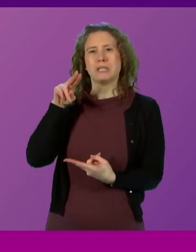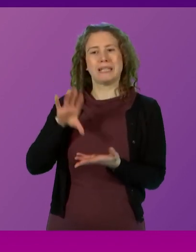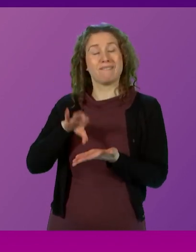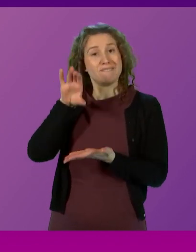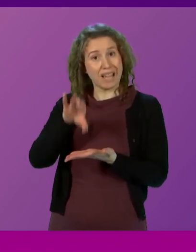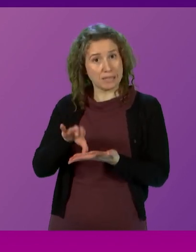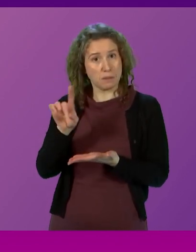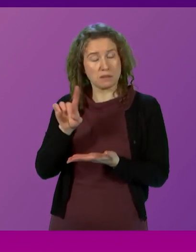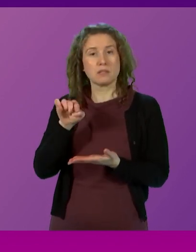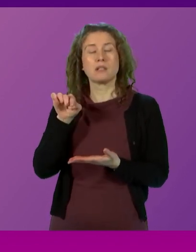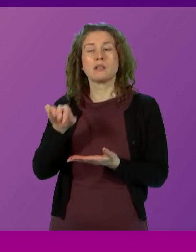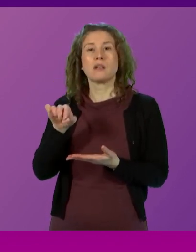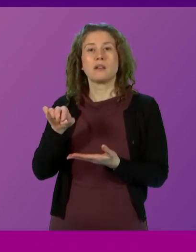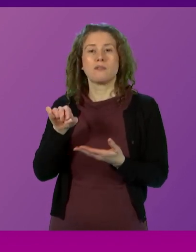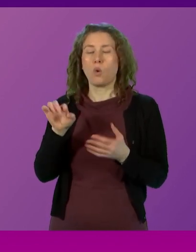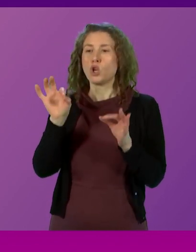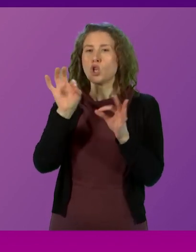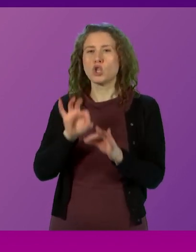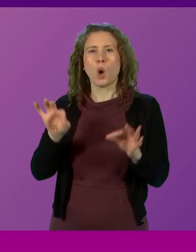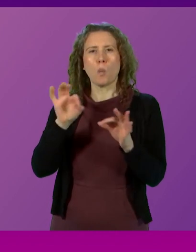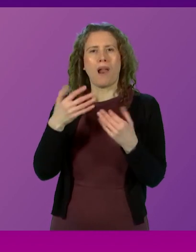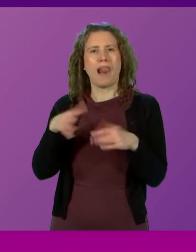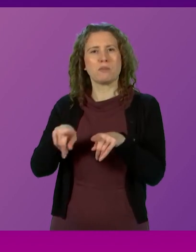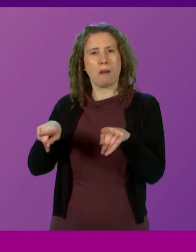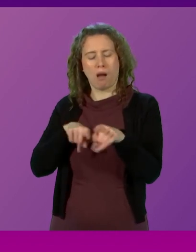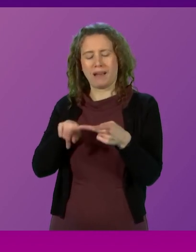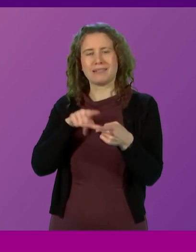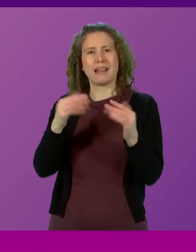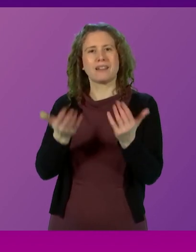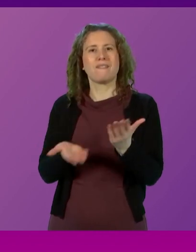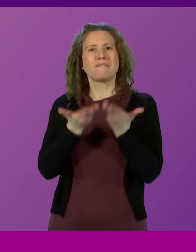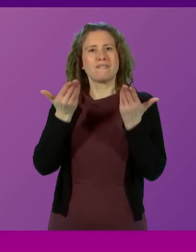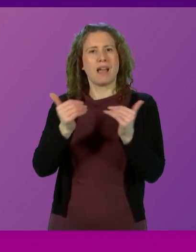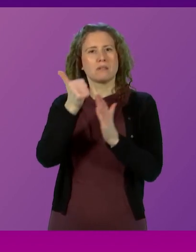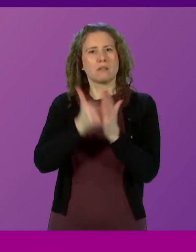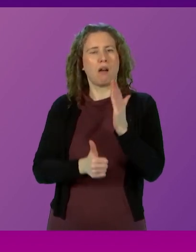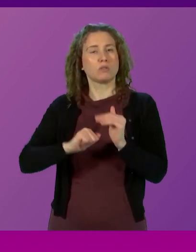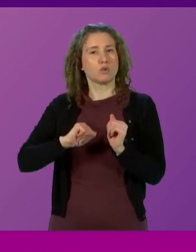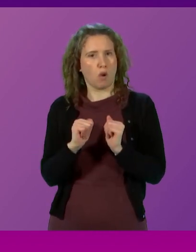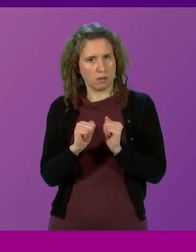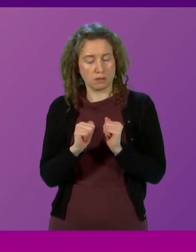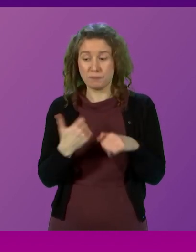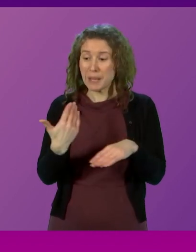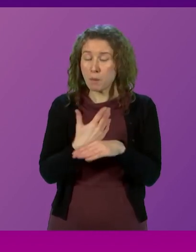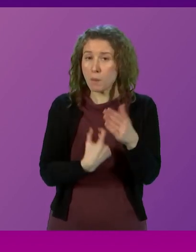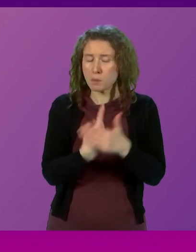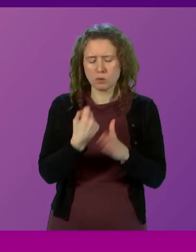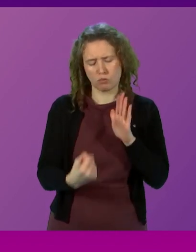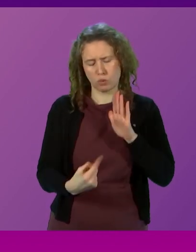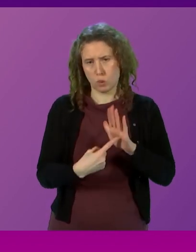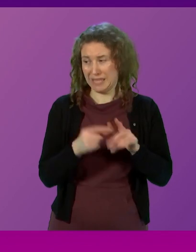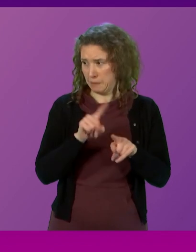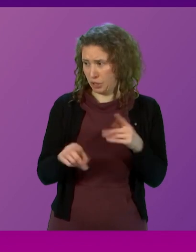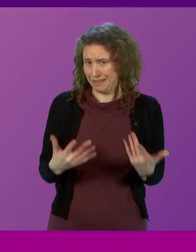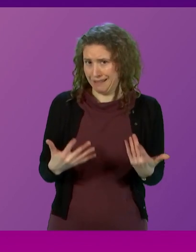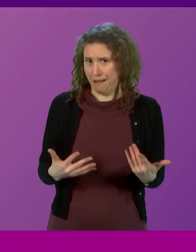investment we have made in No One Left Behind and Fair Start Scotland. Employment opportunities are crucial, particularly in these